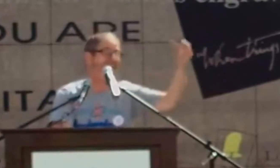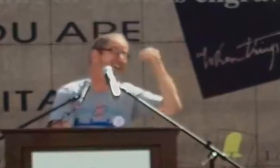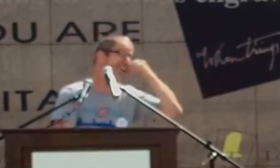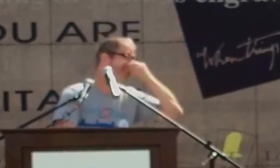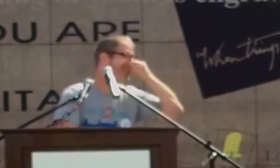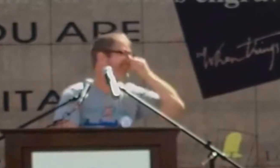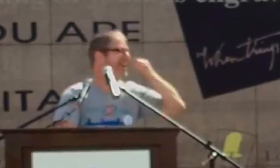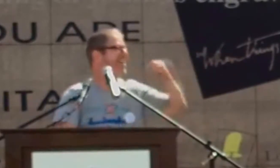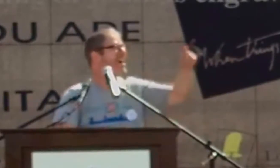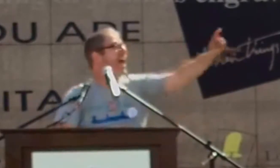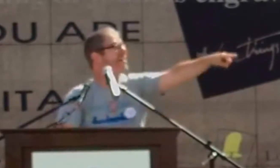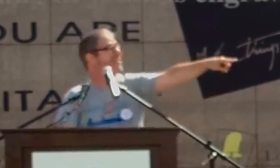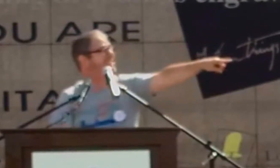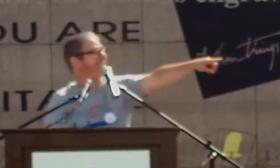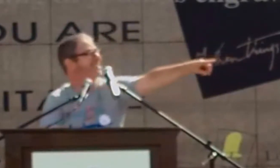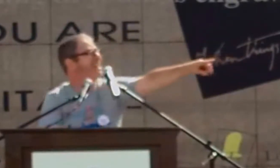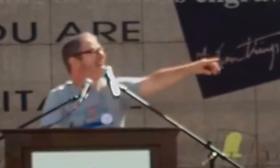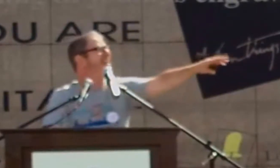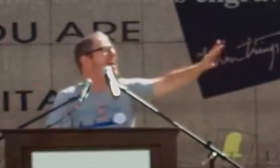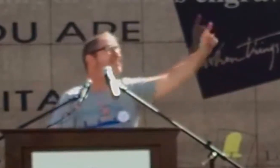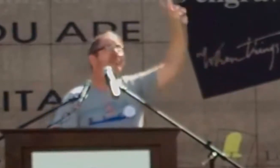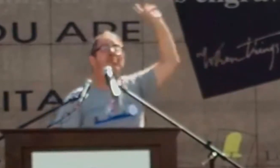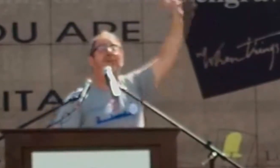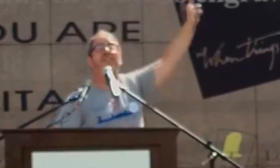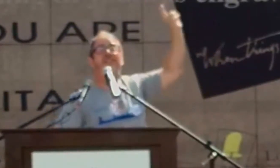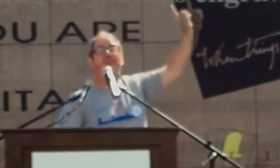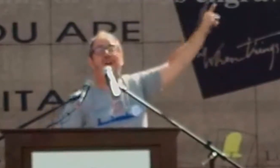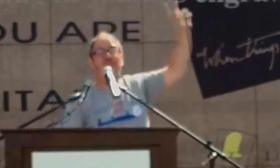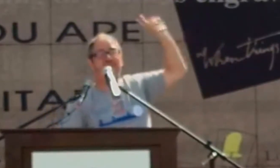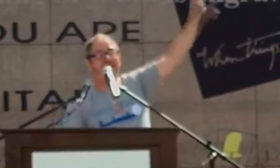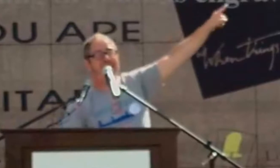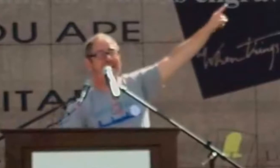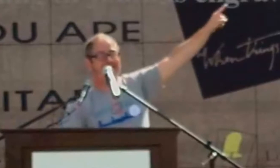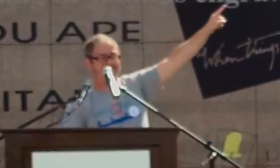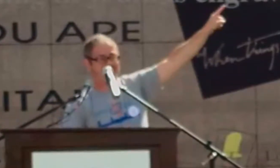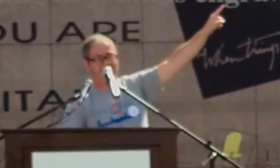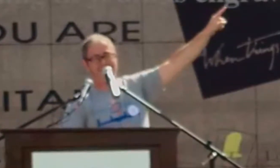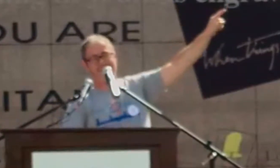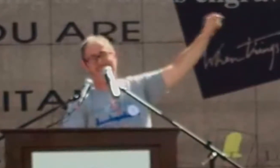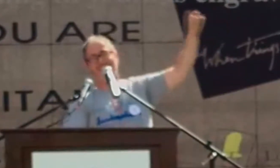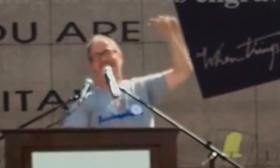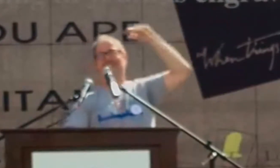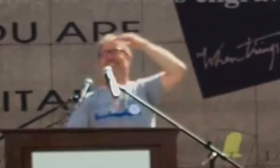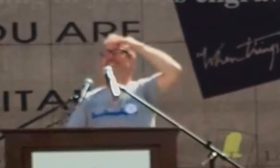sign. All right. Anyway. What's the other one? Never too busy to march for science.